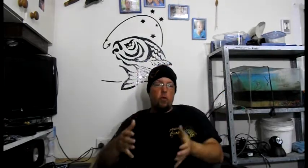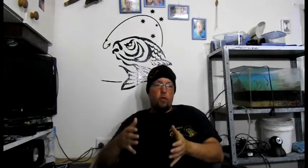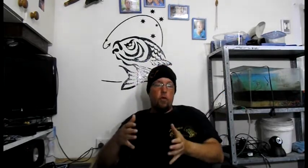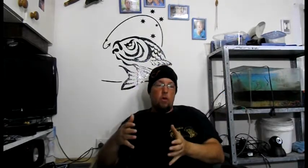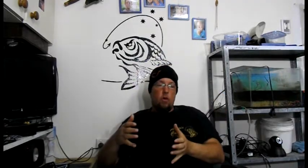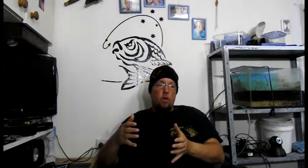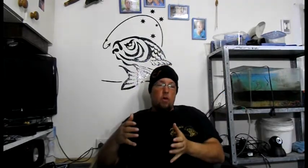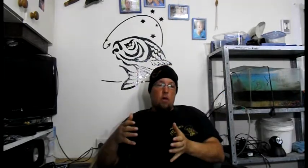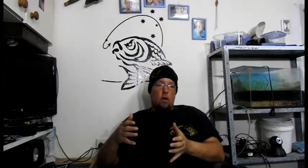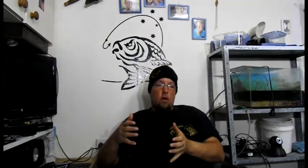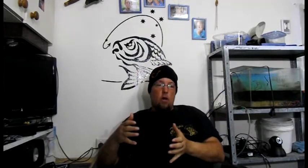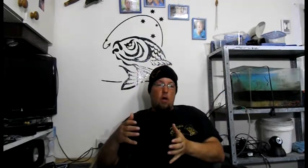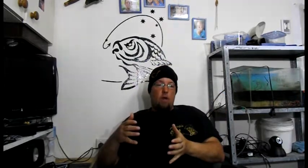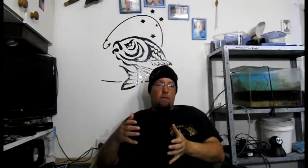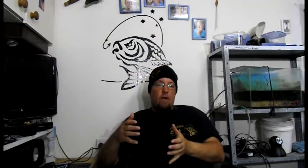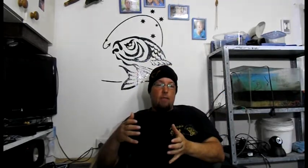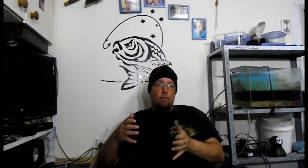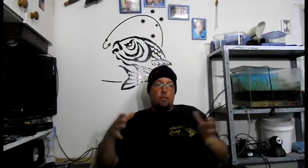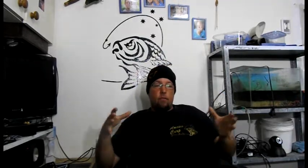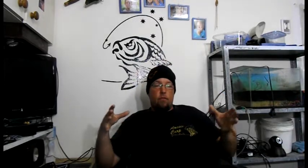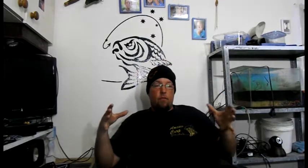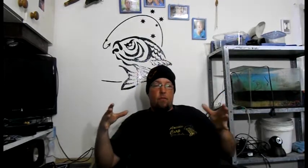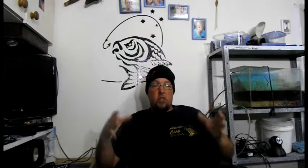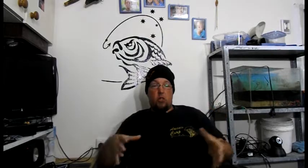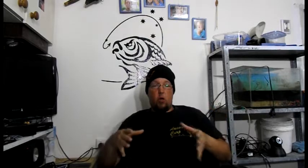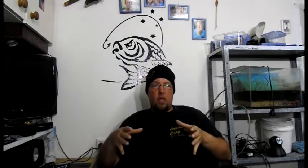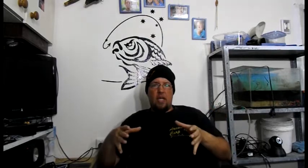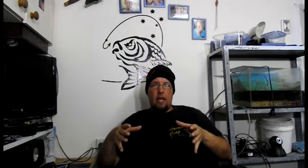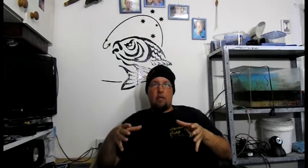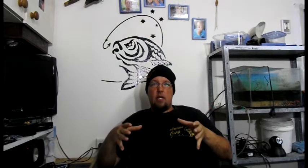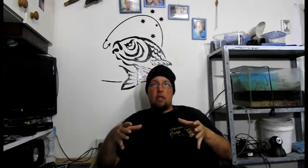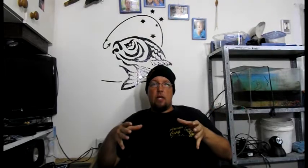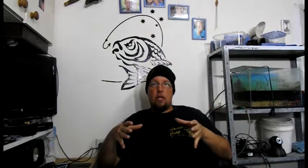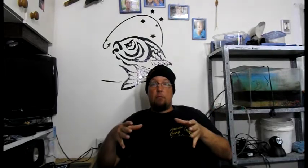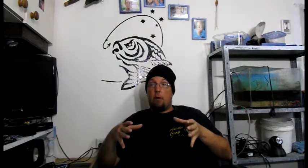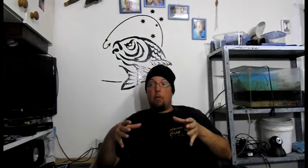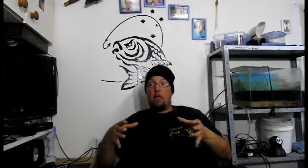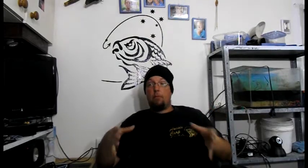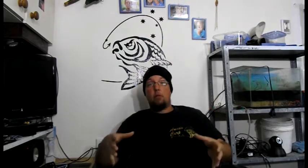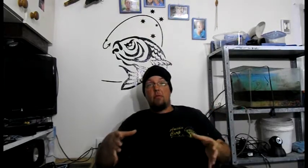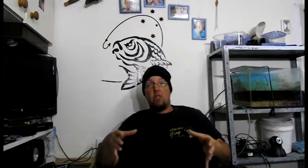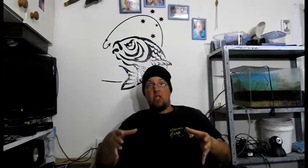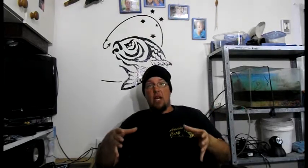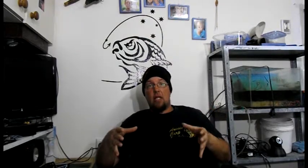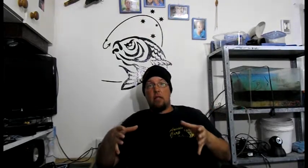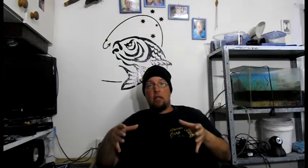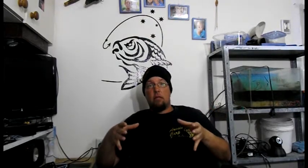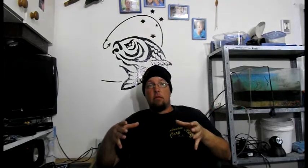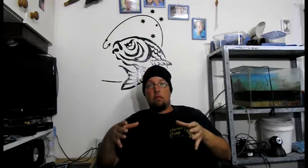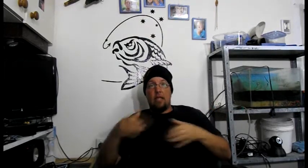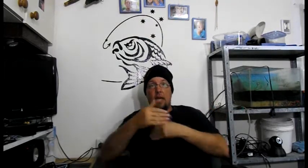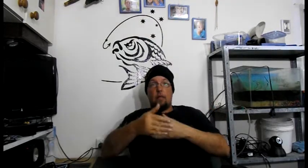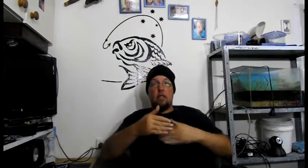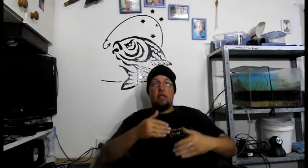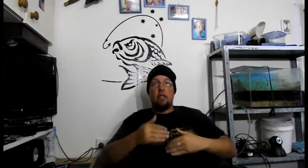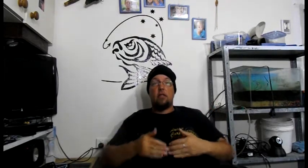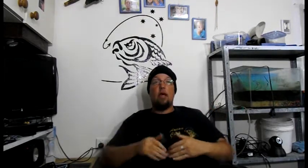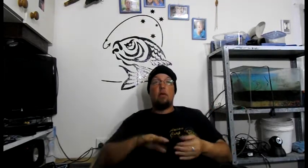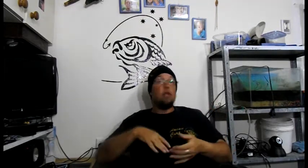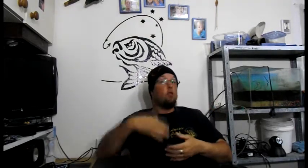of fish schooling in areas is probably at the bottom of fish ladders and dams and things like that where they're trying